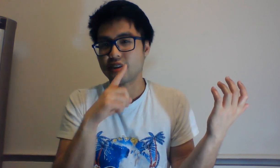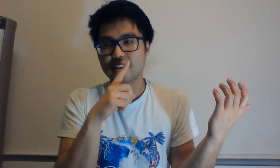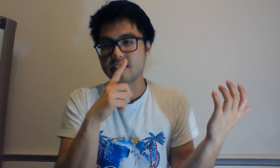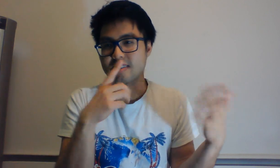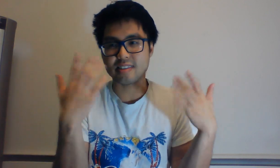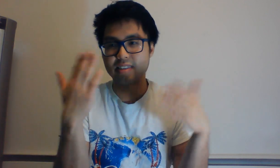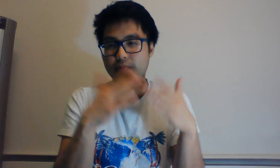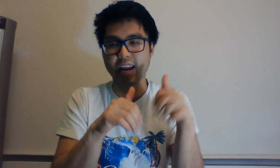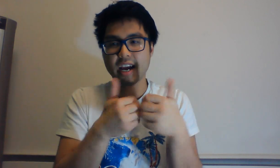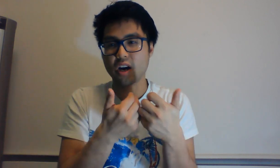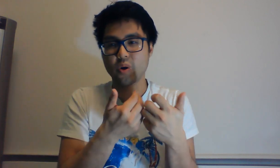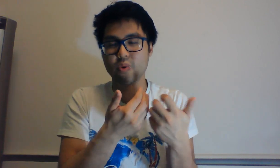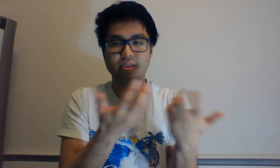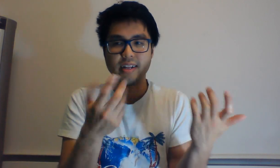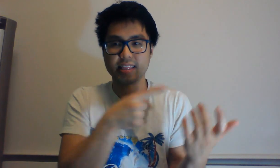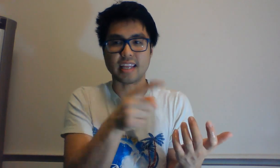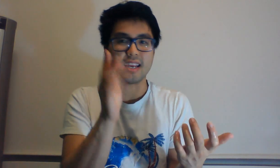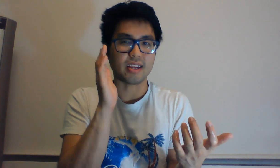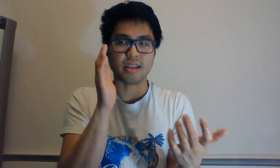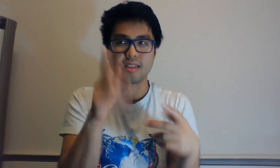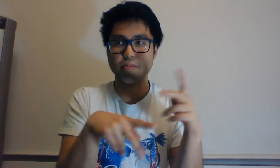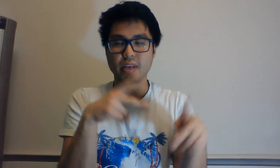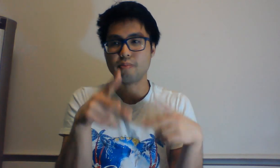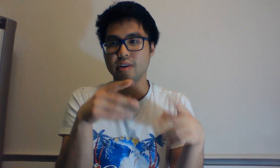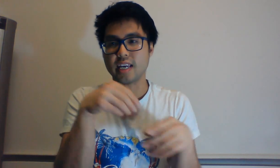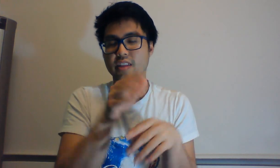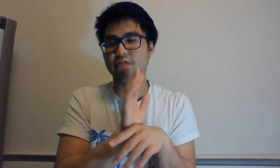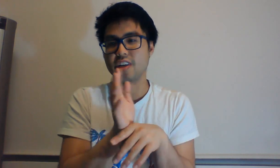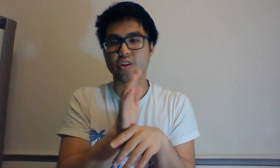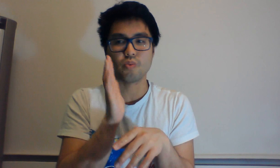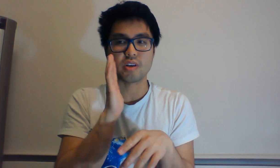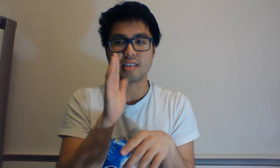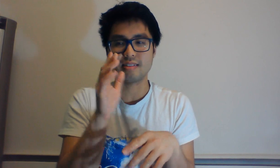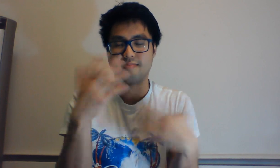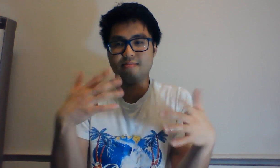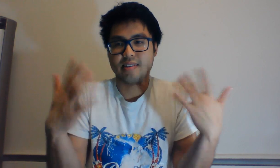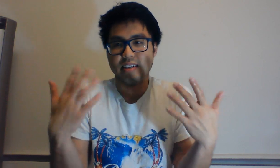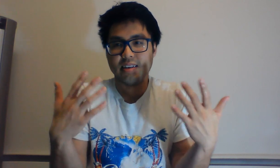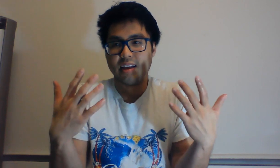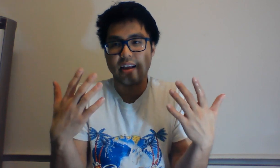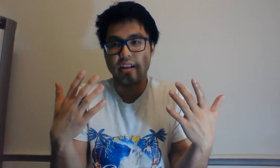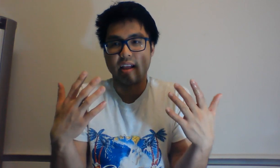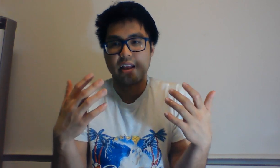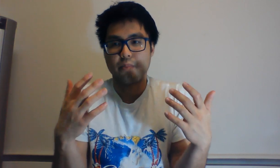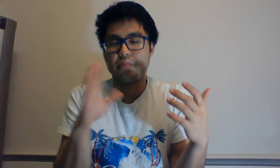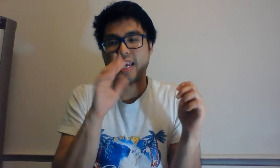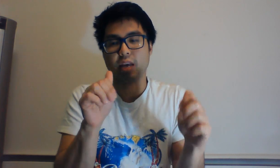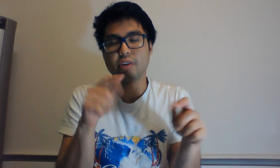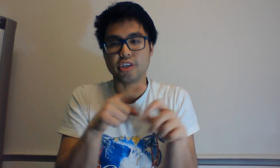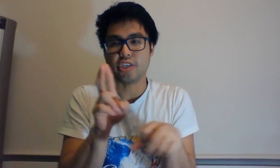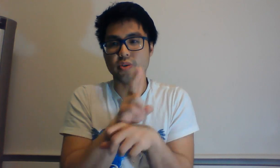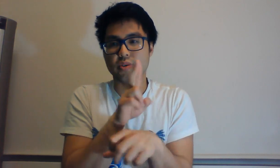somehow they, the people in the theater would be able to use